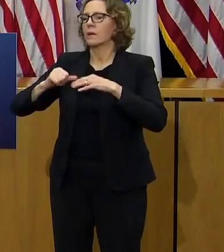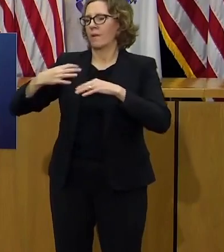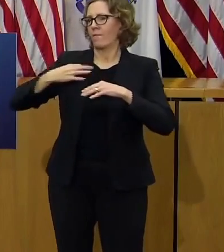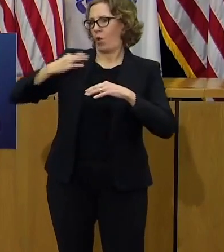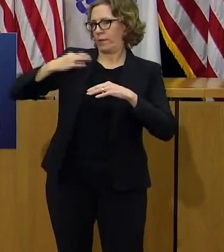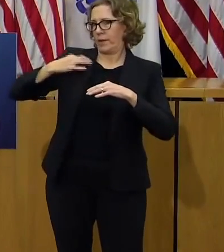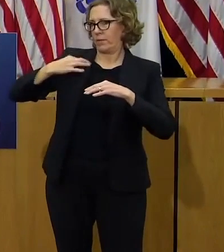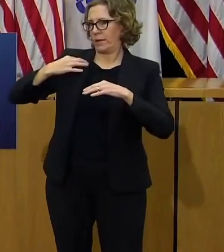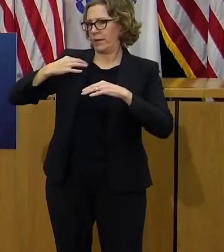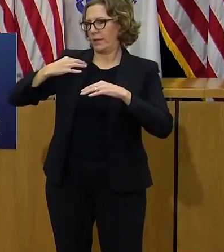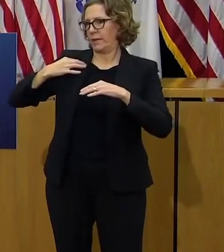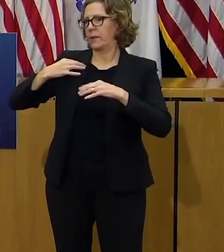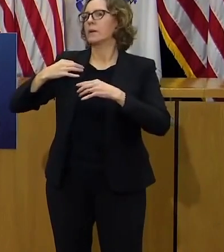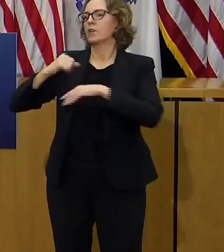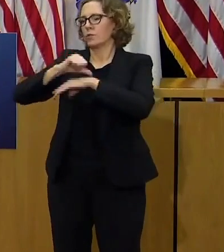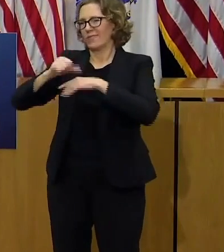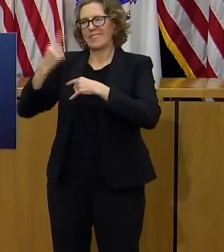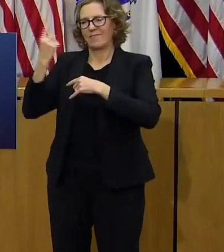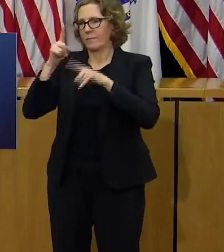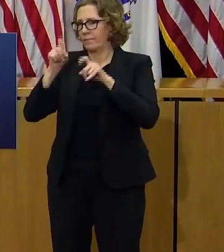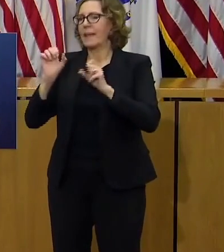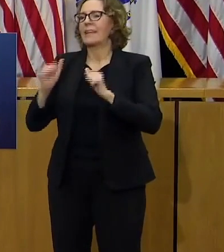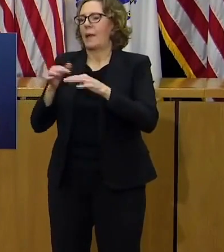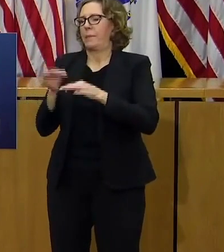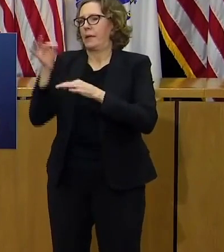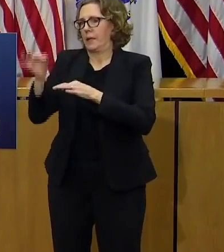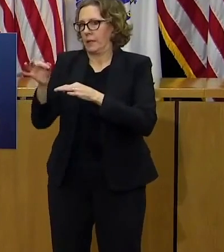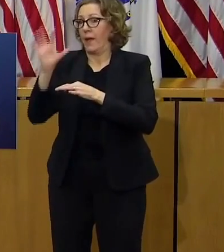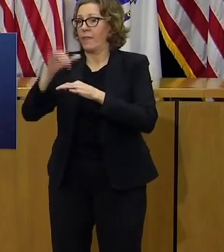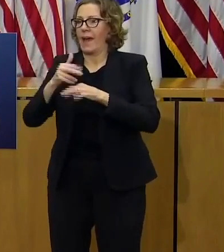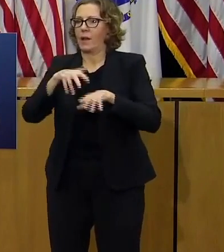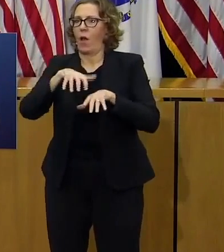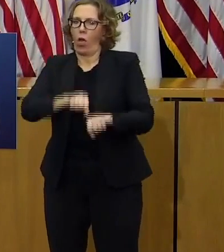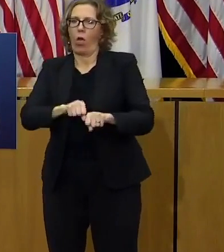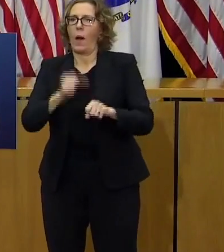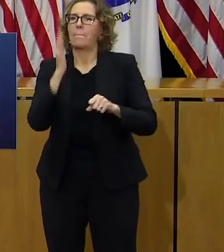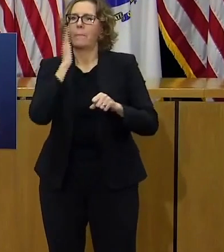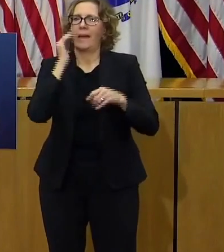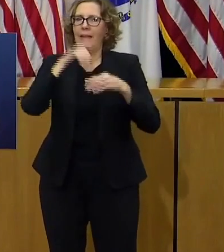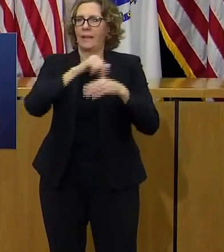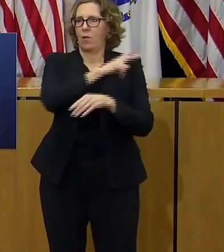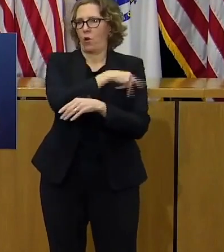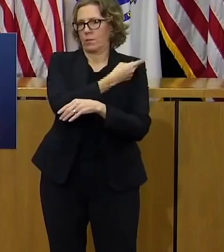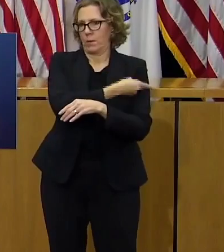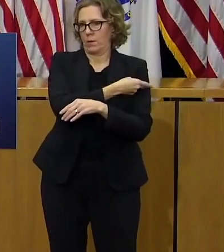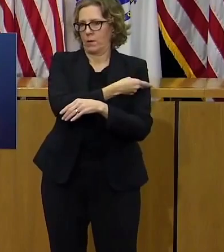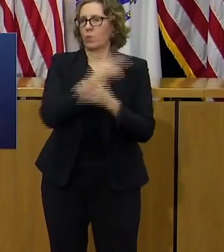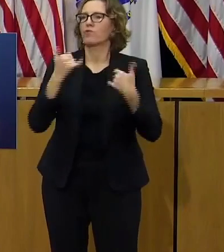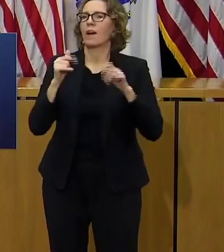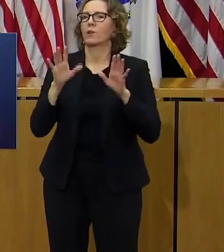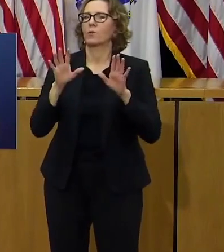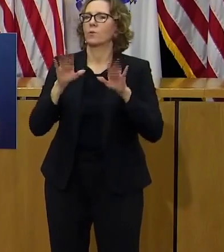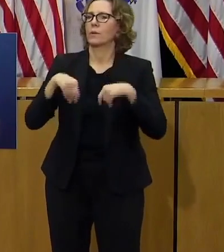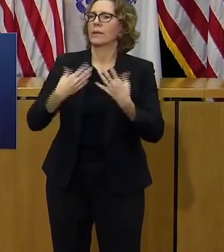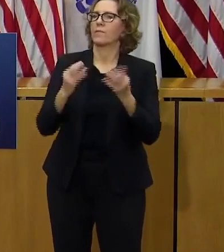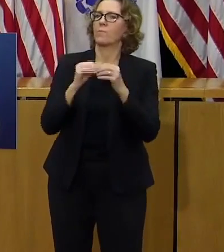that impact the staffing and beds inpatient not outpatient at this time